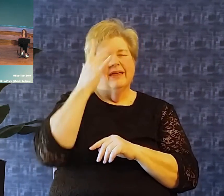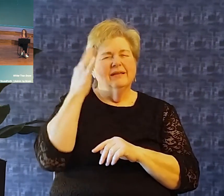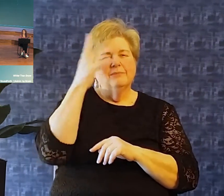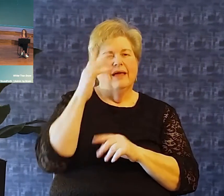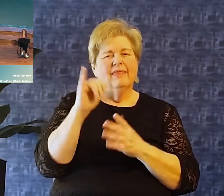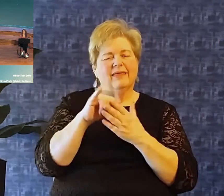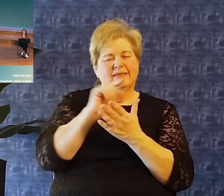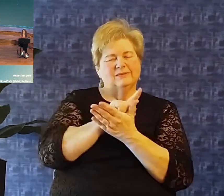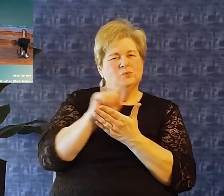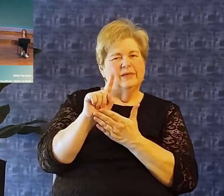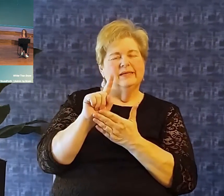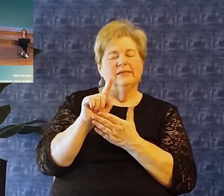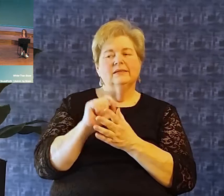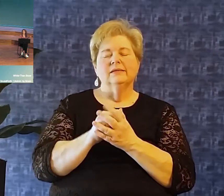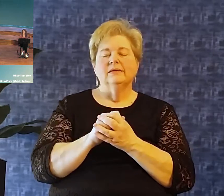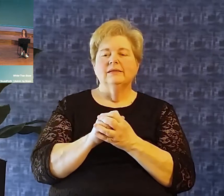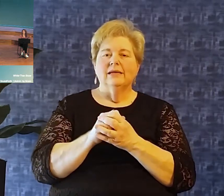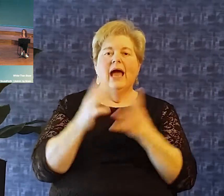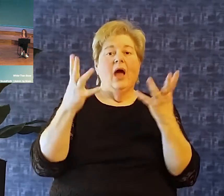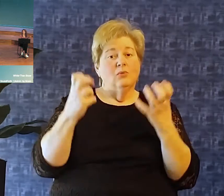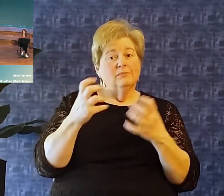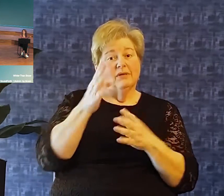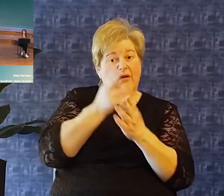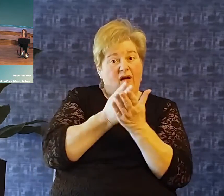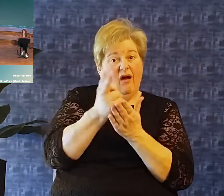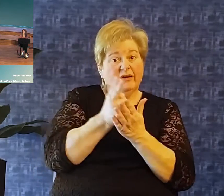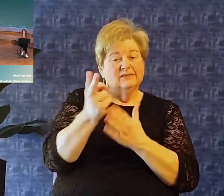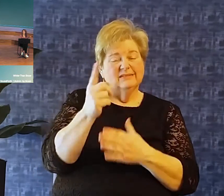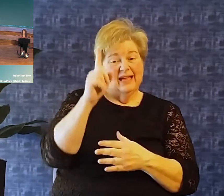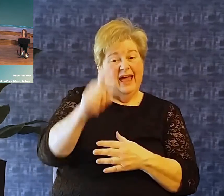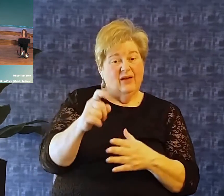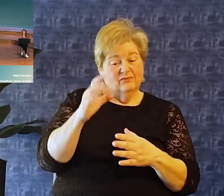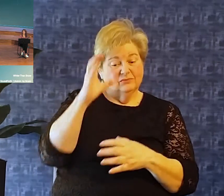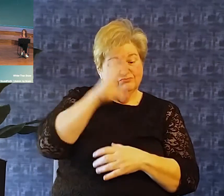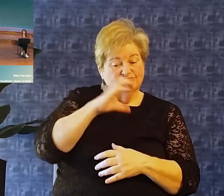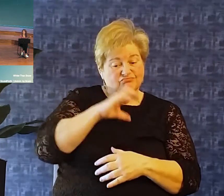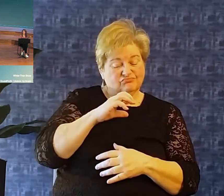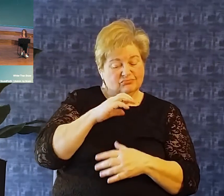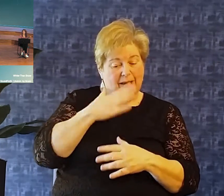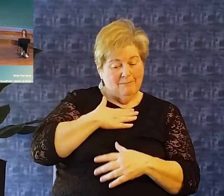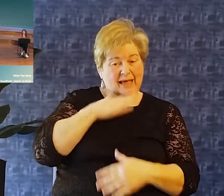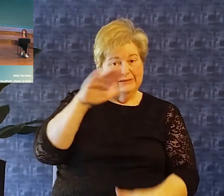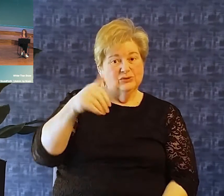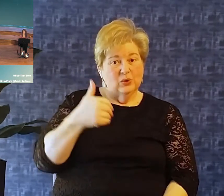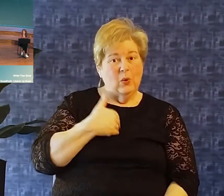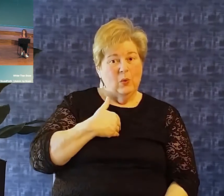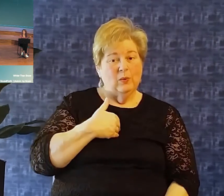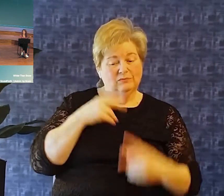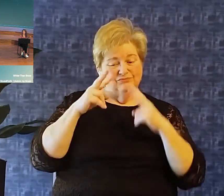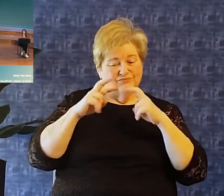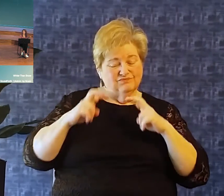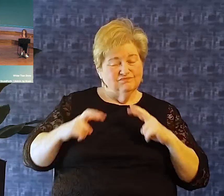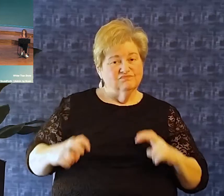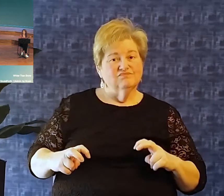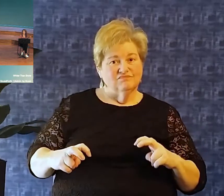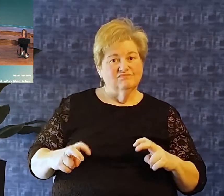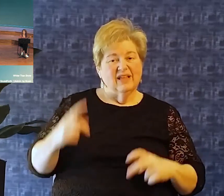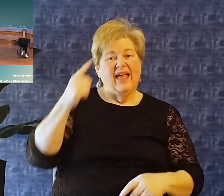this a little bit this week. I want to be transparent with you. I had to do some soul searching in my life this week. I think that that can be